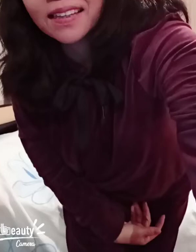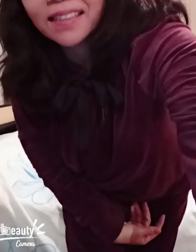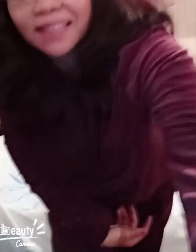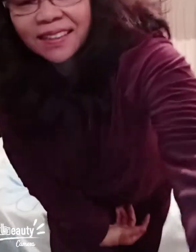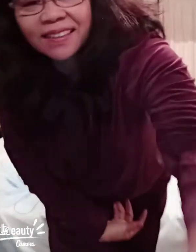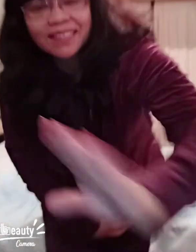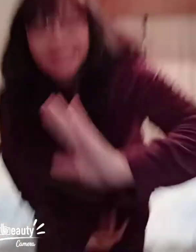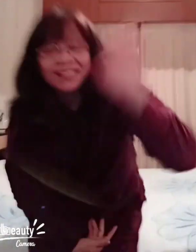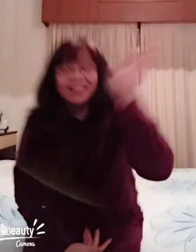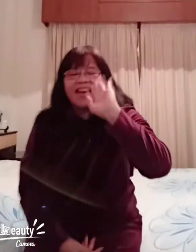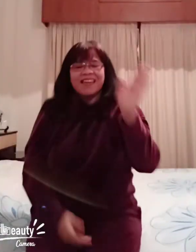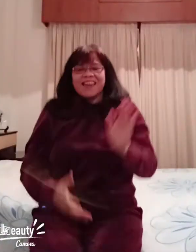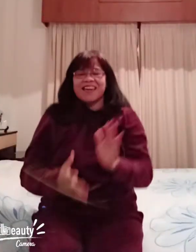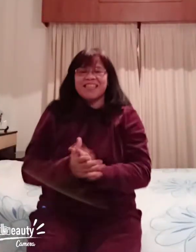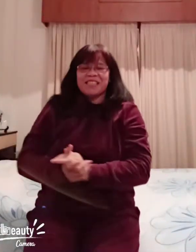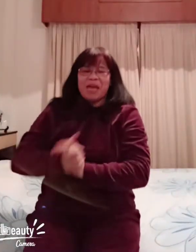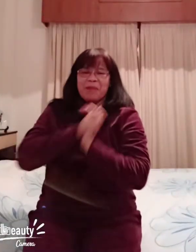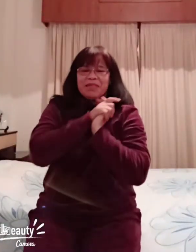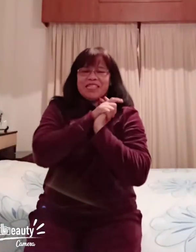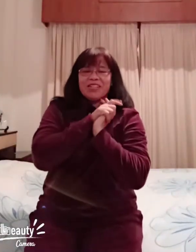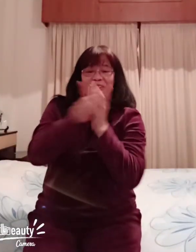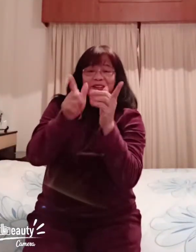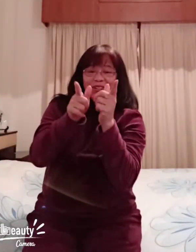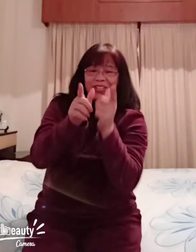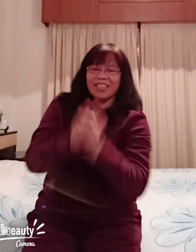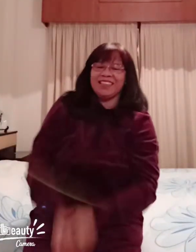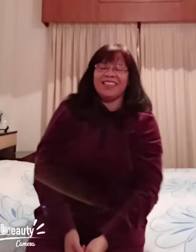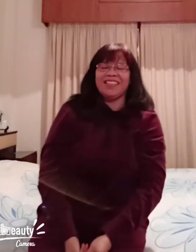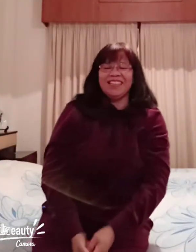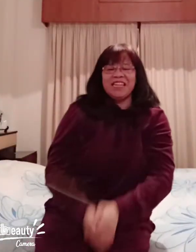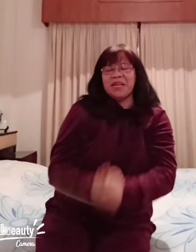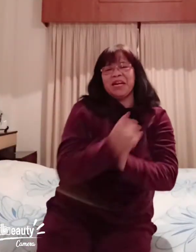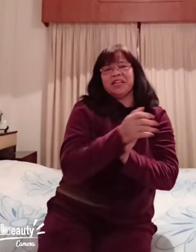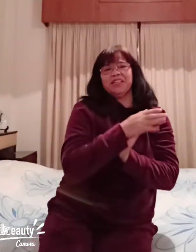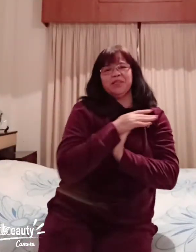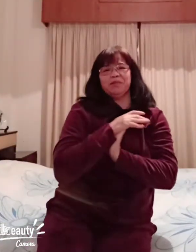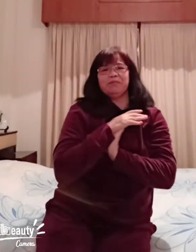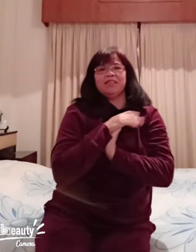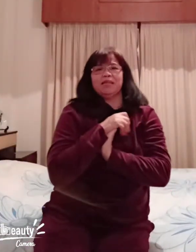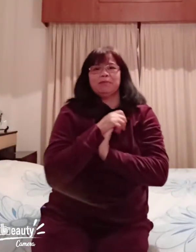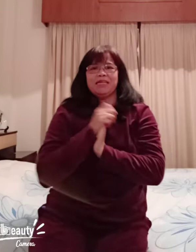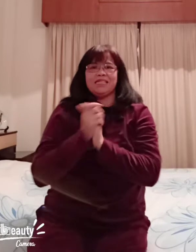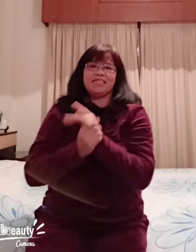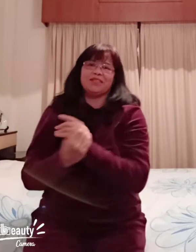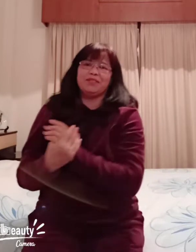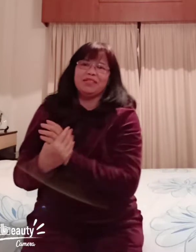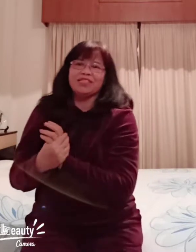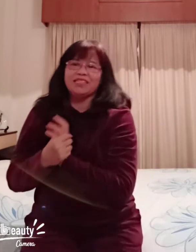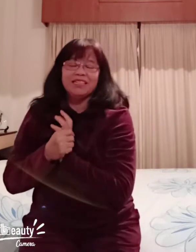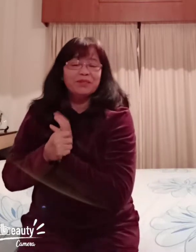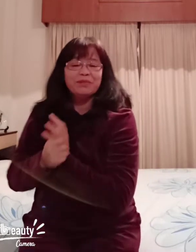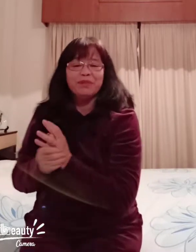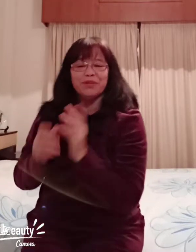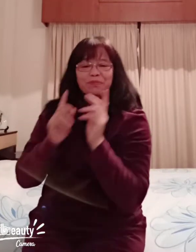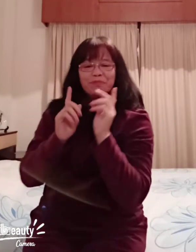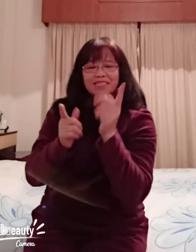hi guys I miss you all I cannot open yet my internet connection that will be on Monday